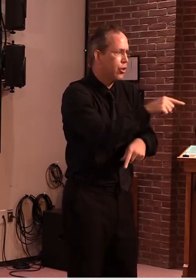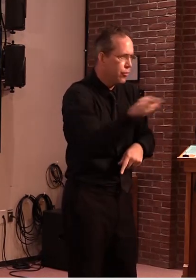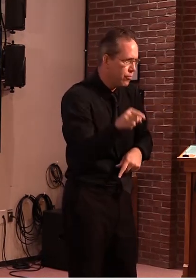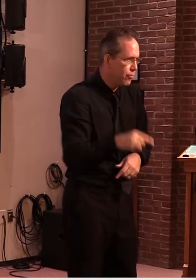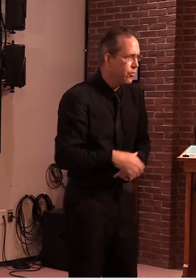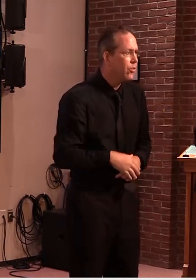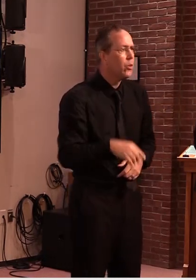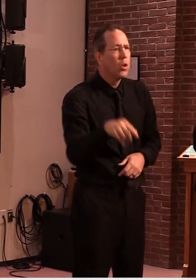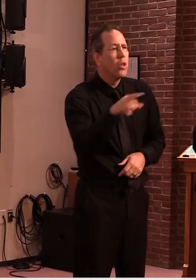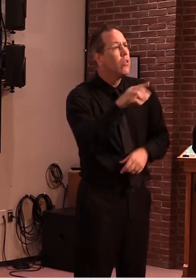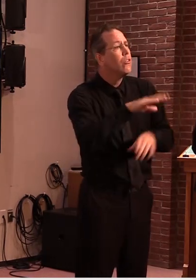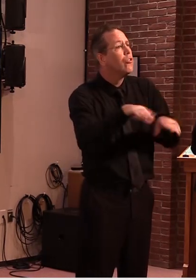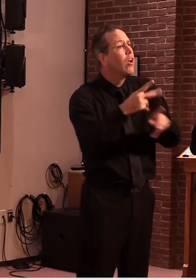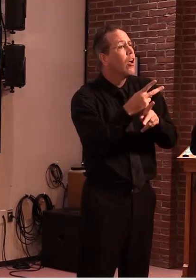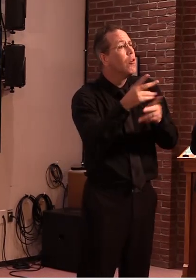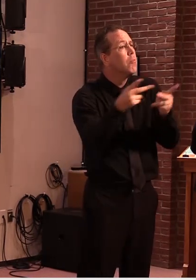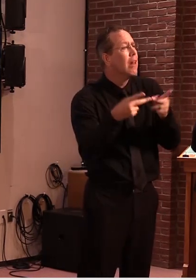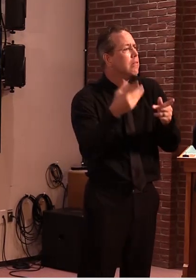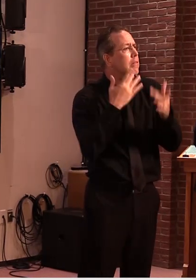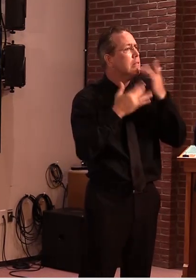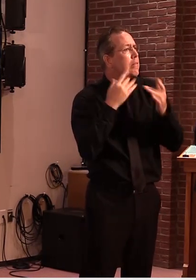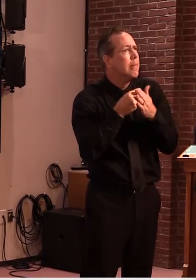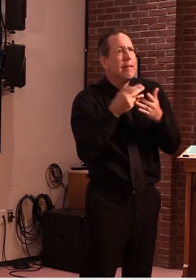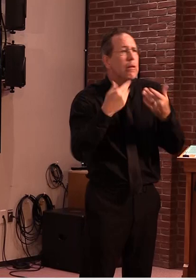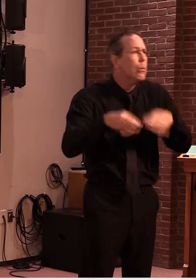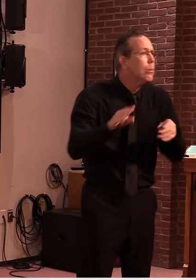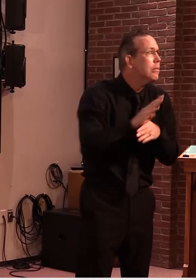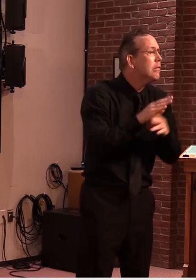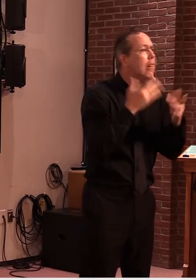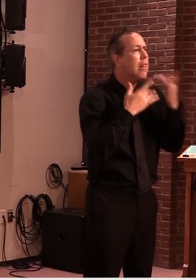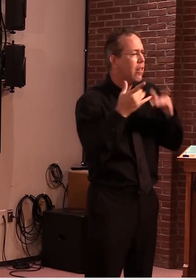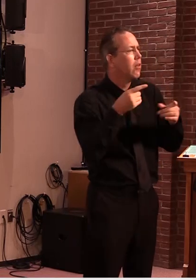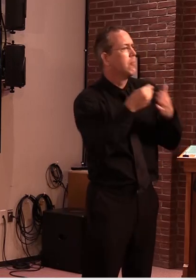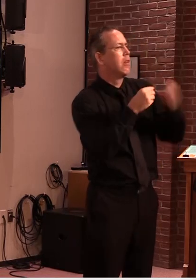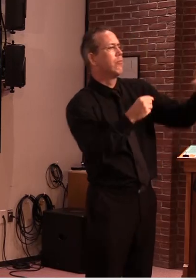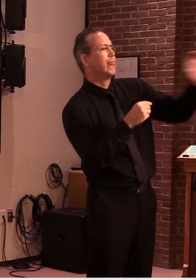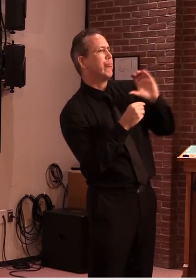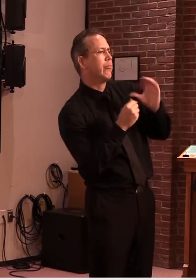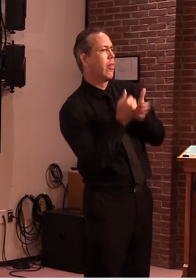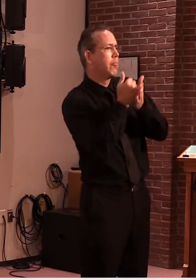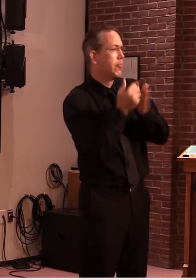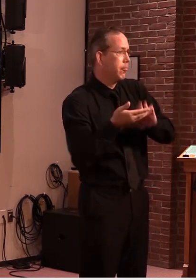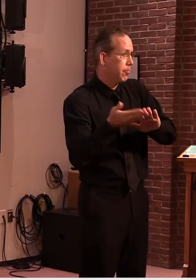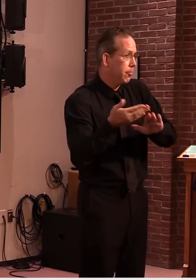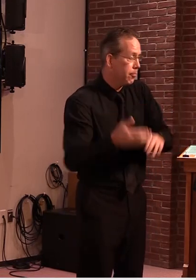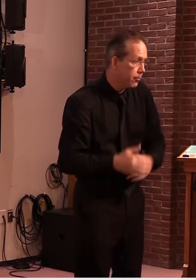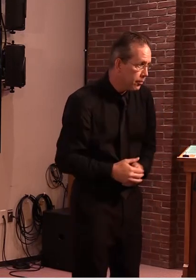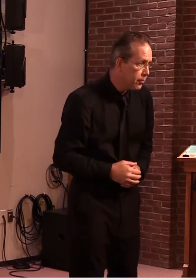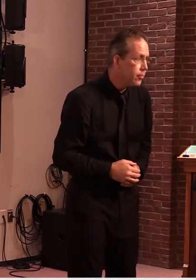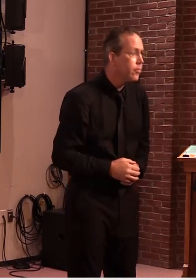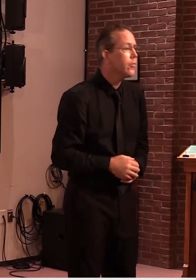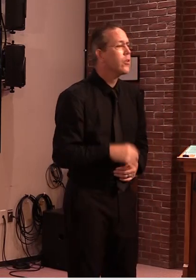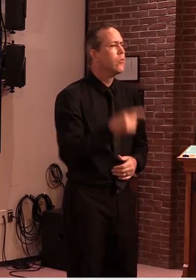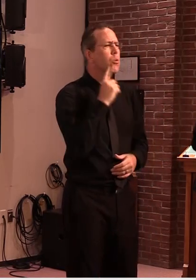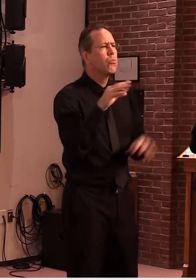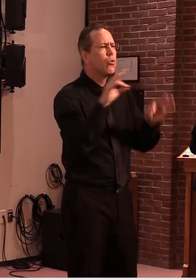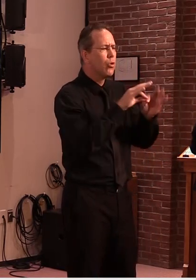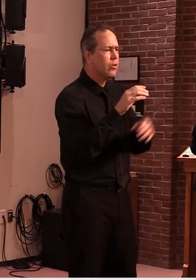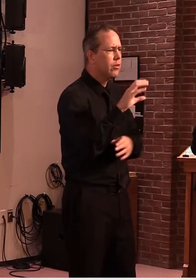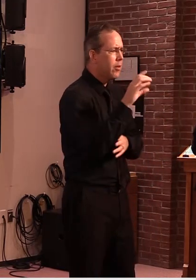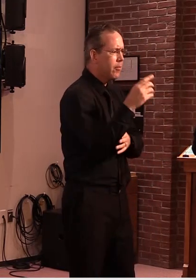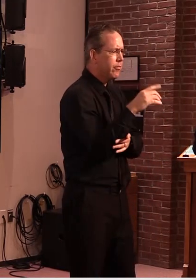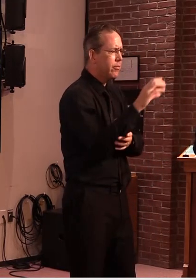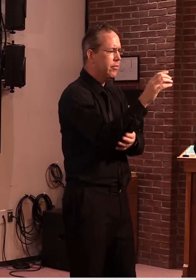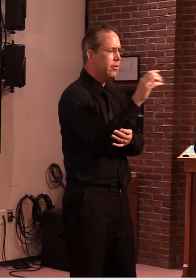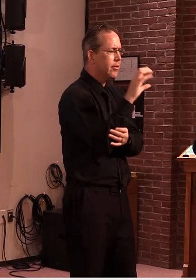-19 so please go to DCF dot Vermont dot gov for details and